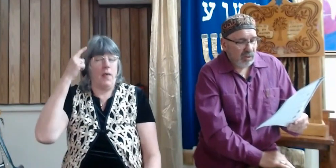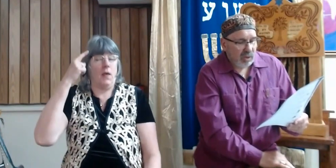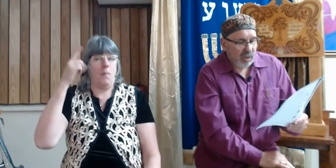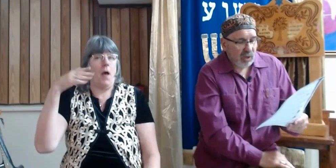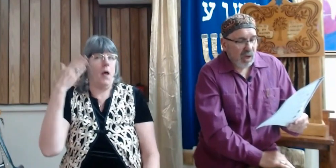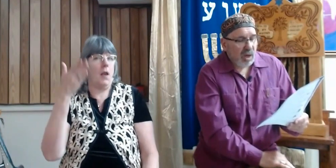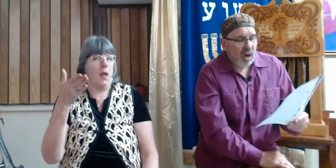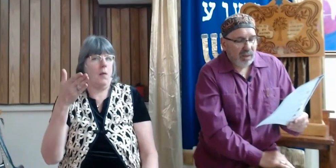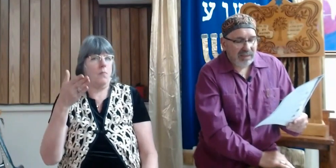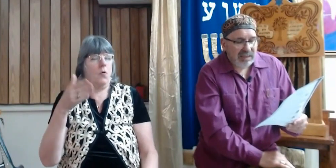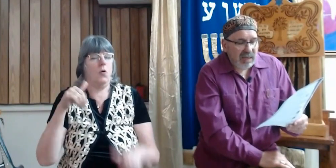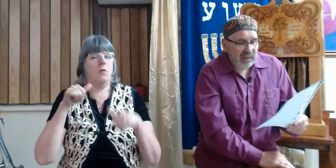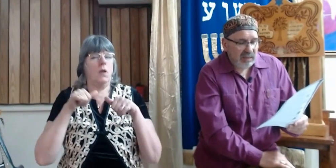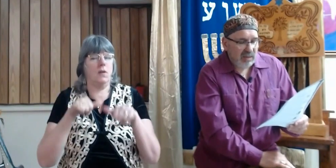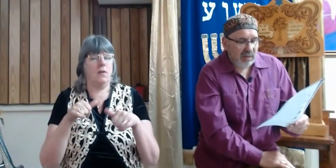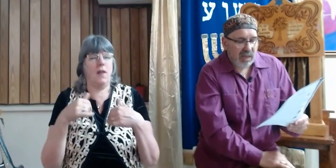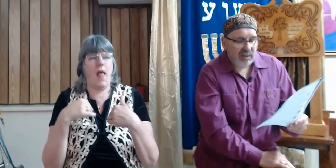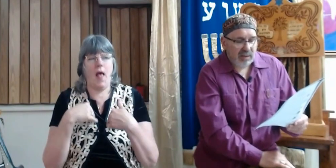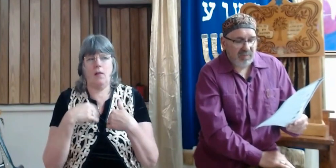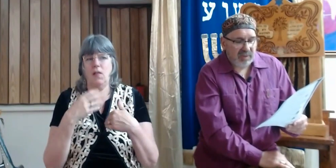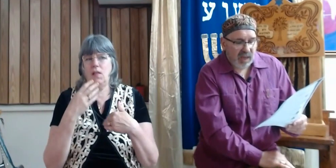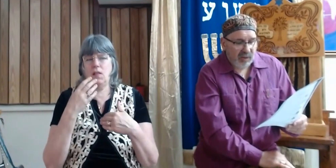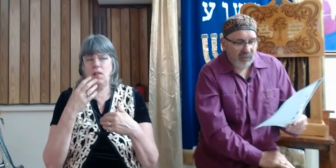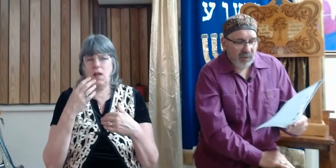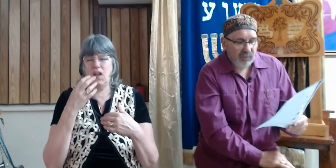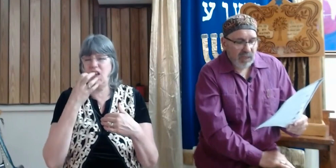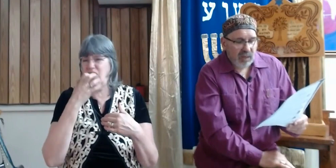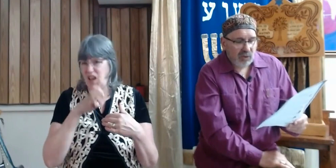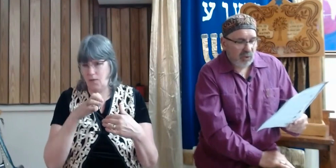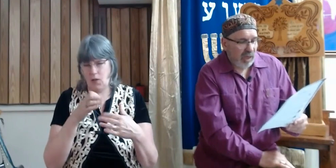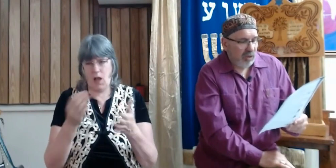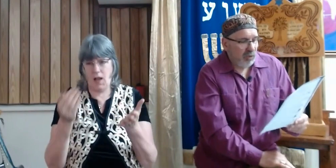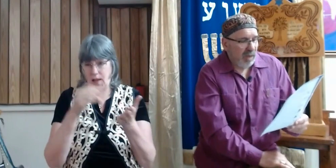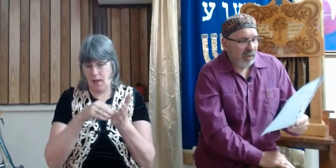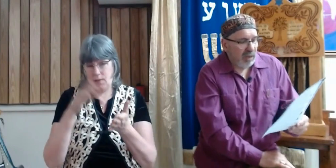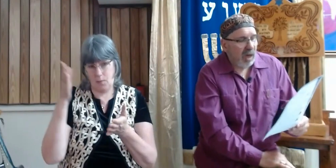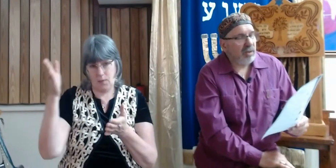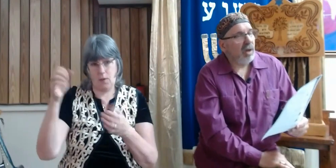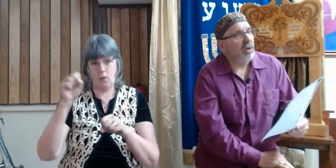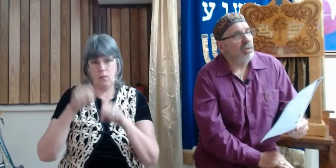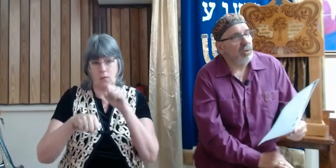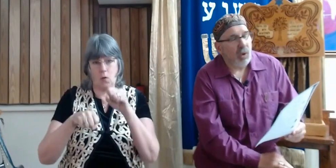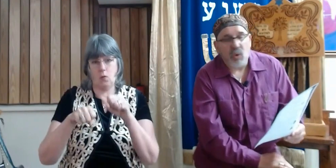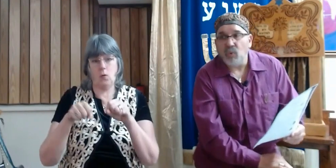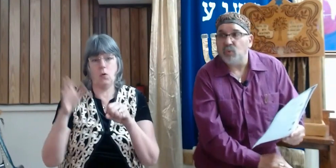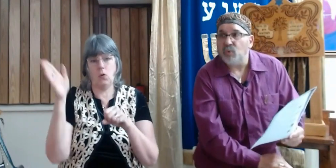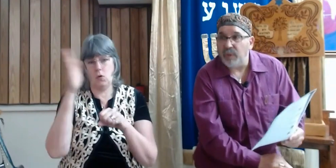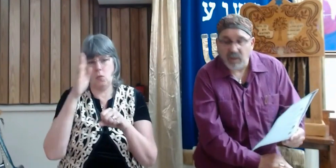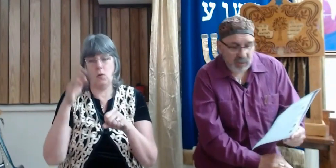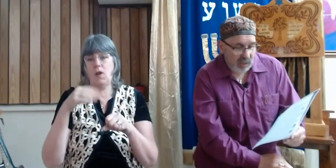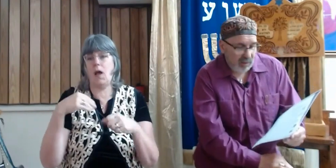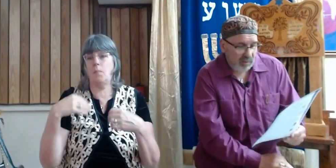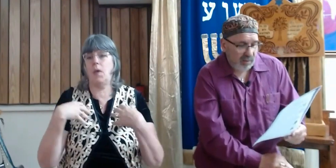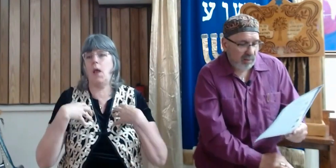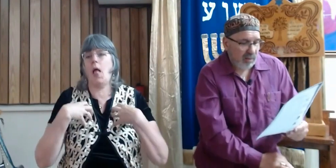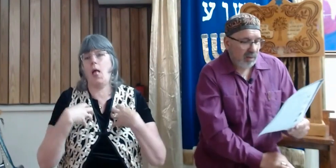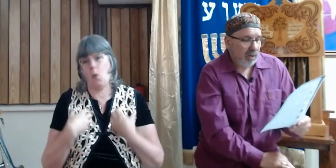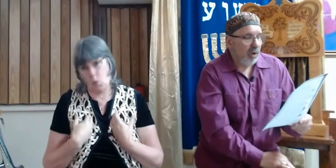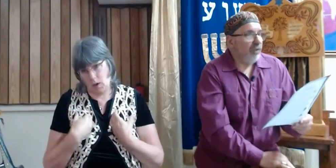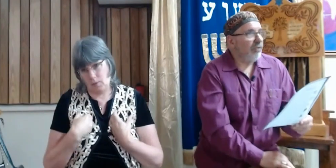such hostility against himself so that you may not grow weary